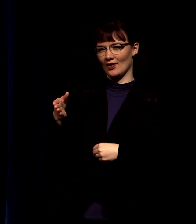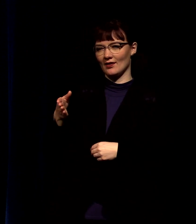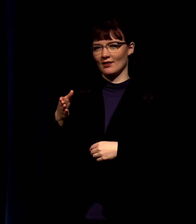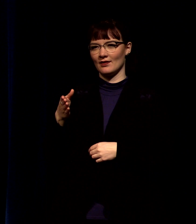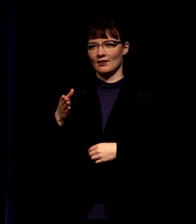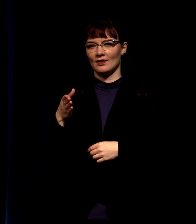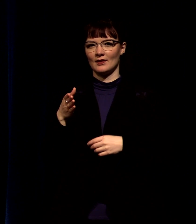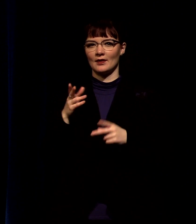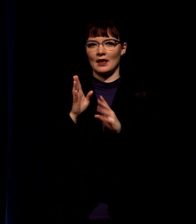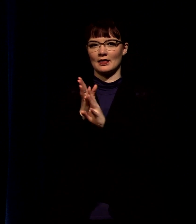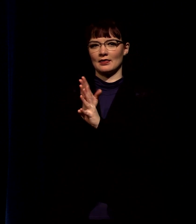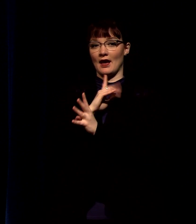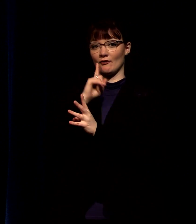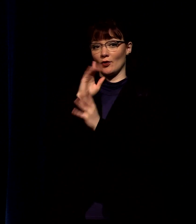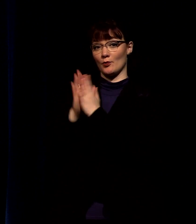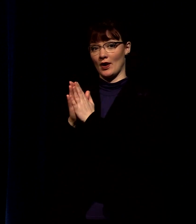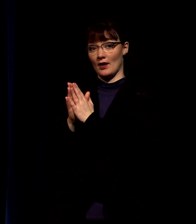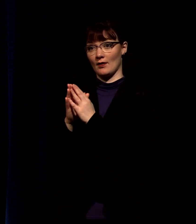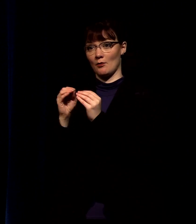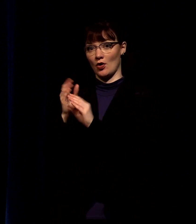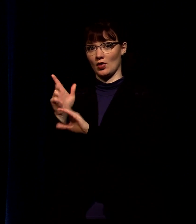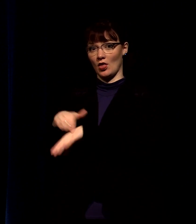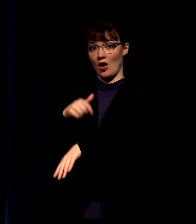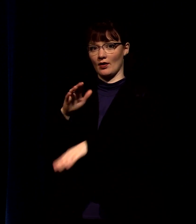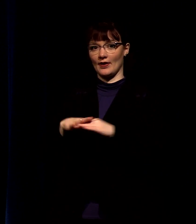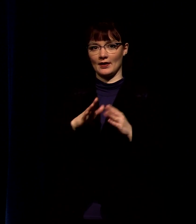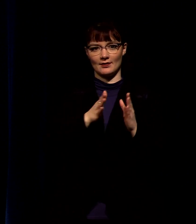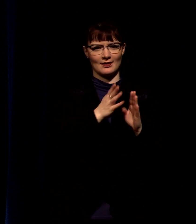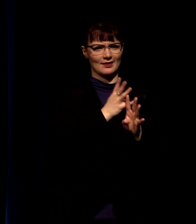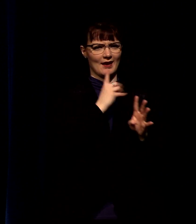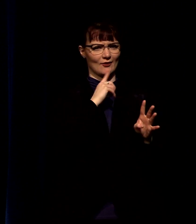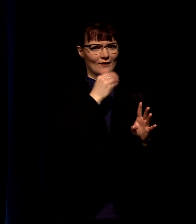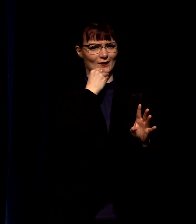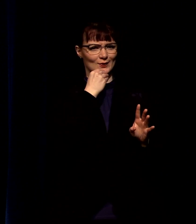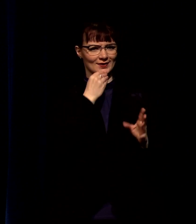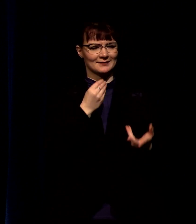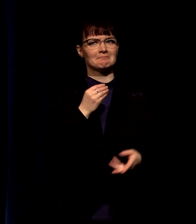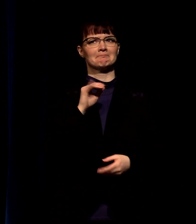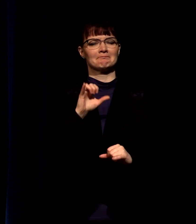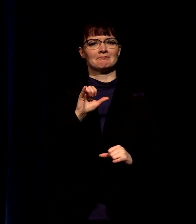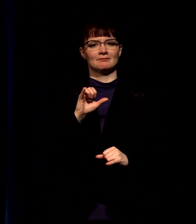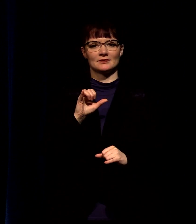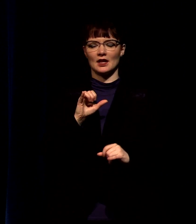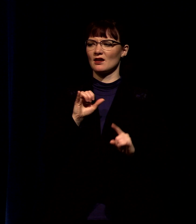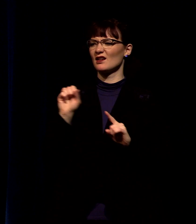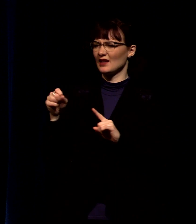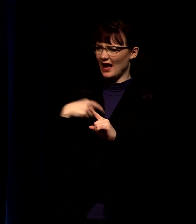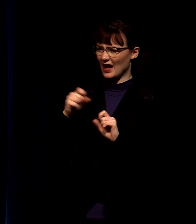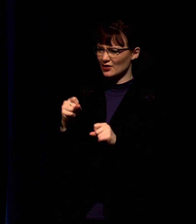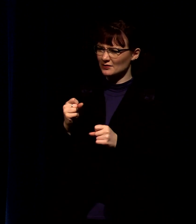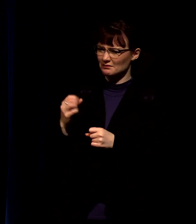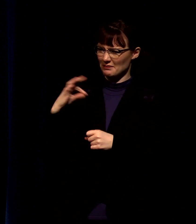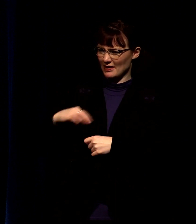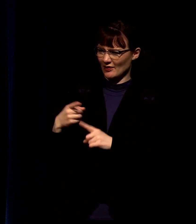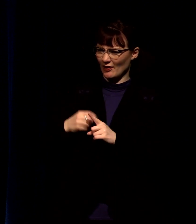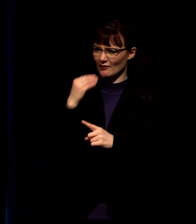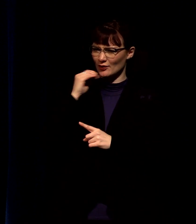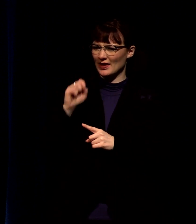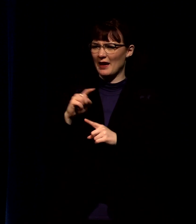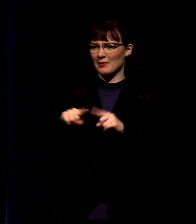prayer were longer than our lines for food in fact we had somebody say i came yeah i could use some food but honestly i came for prayer